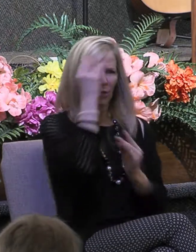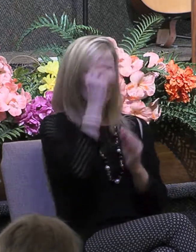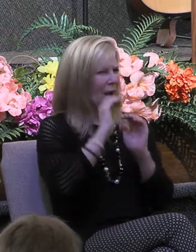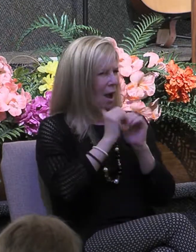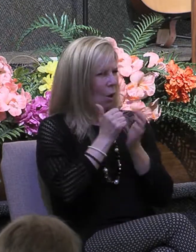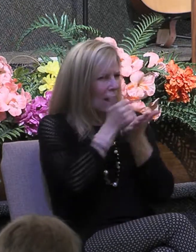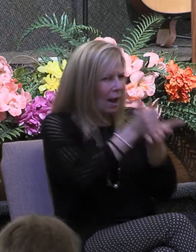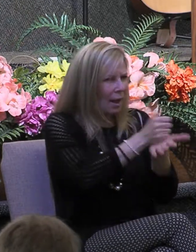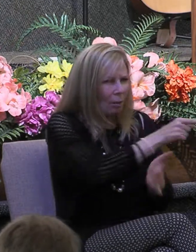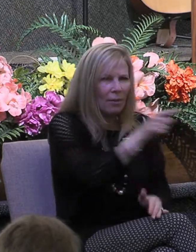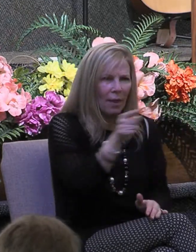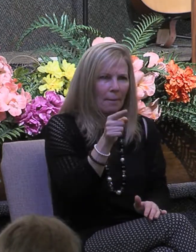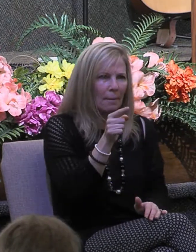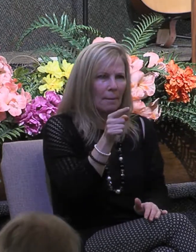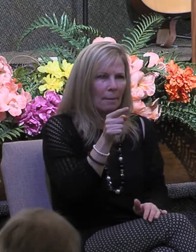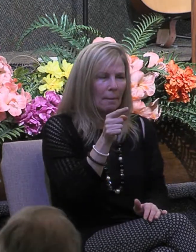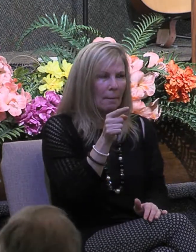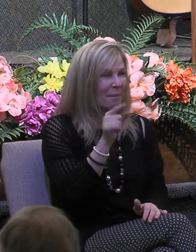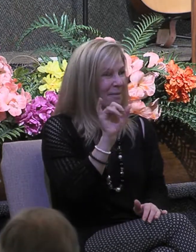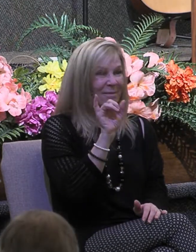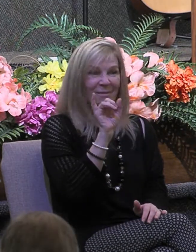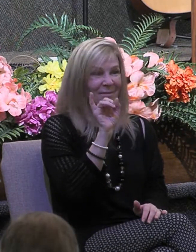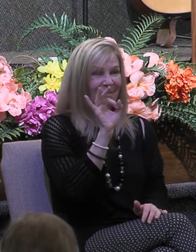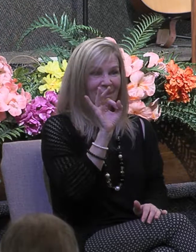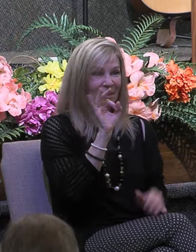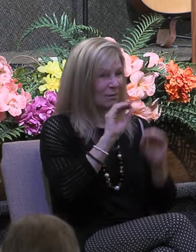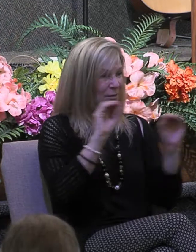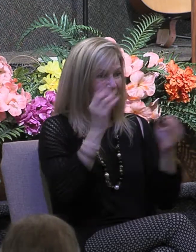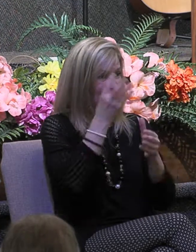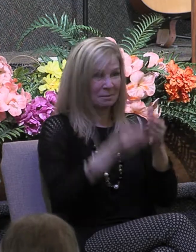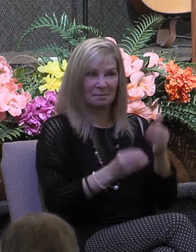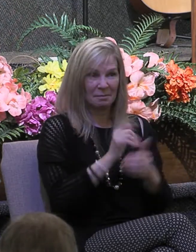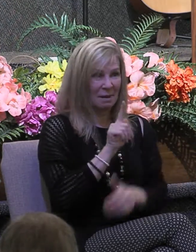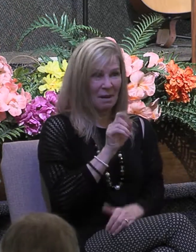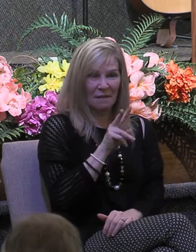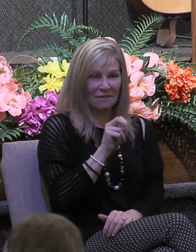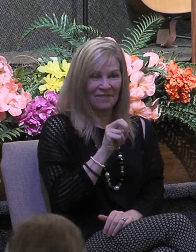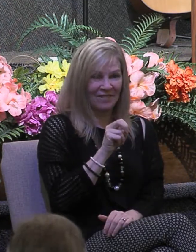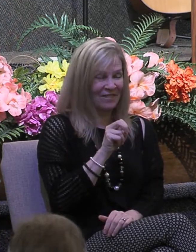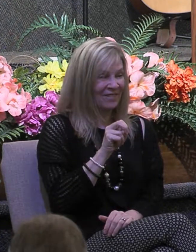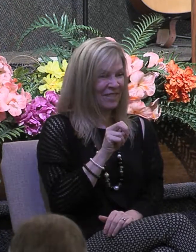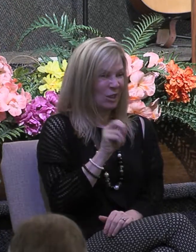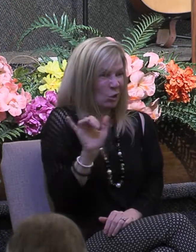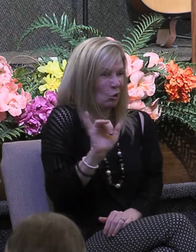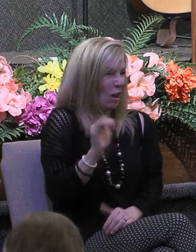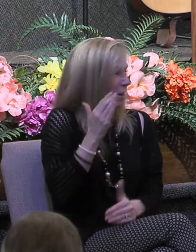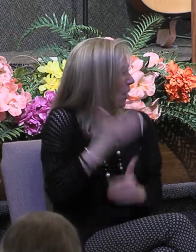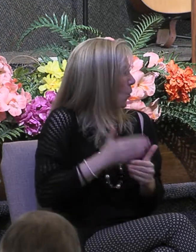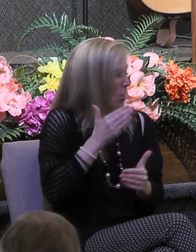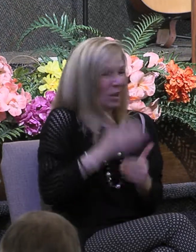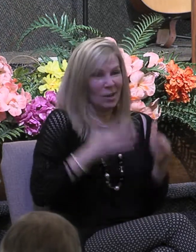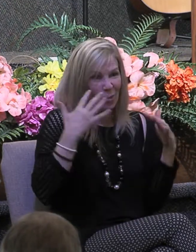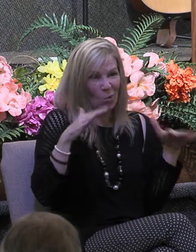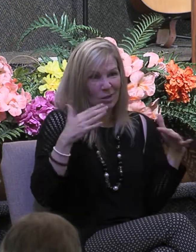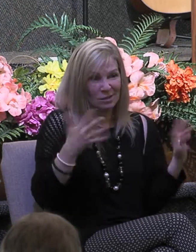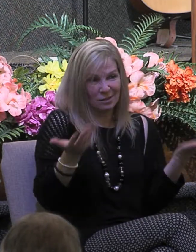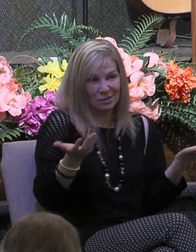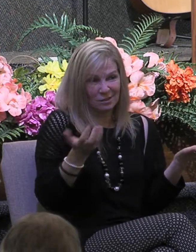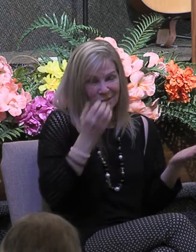God then you are lacking in love and you're just an annoying noise we are